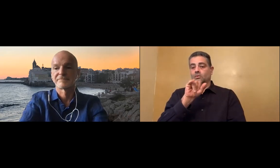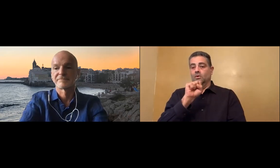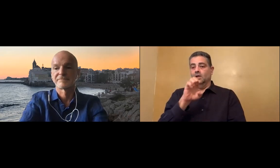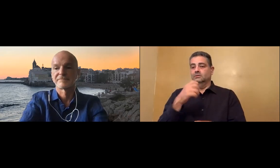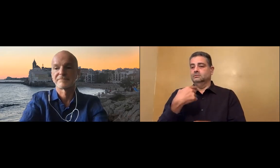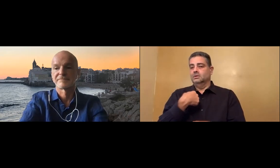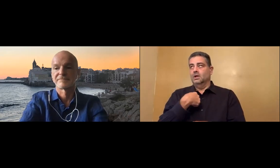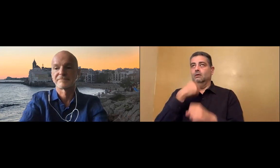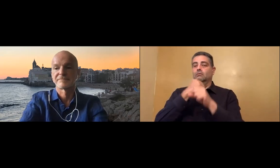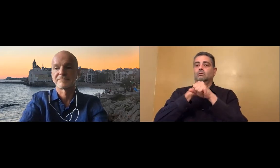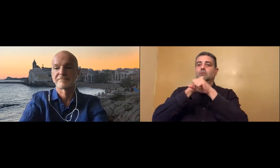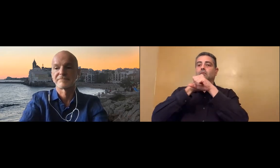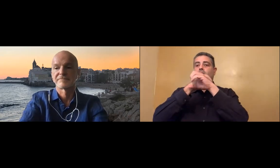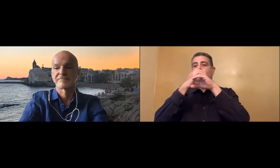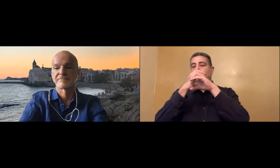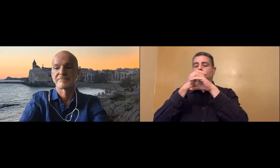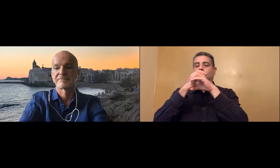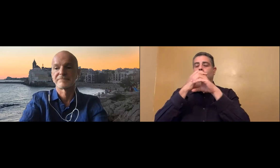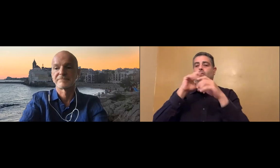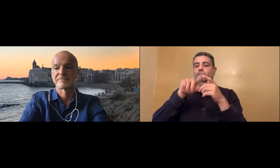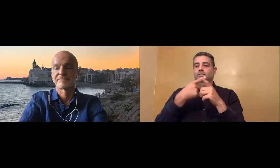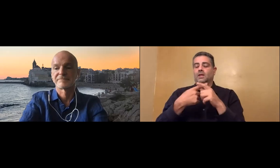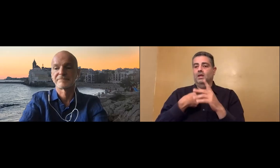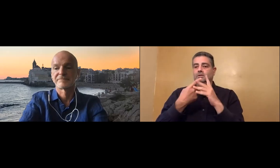And when I agreed to partner with N-WISE,